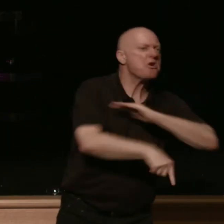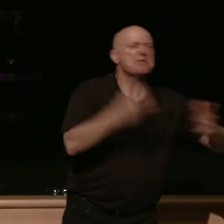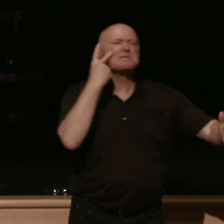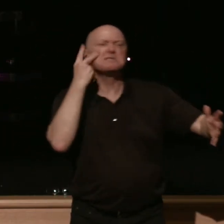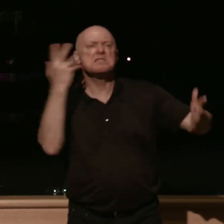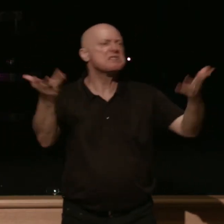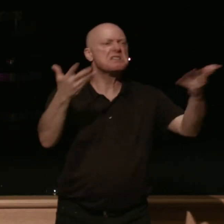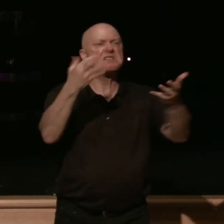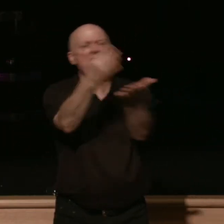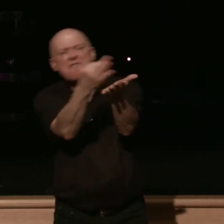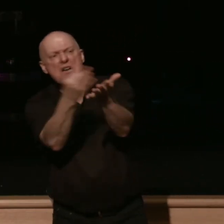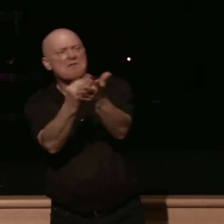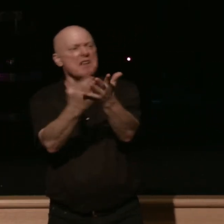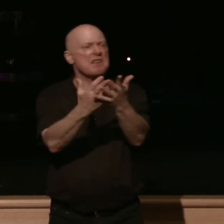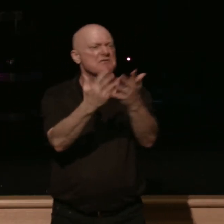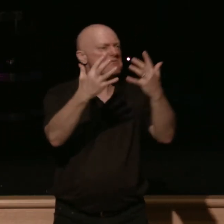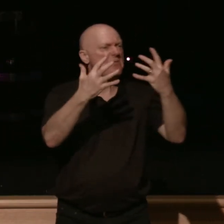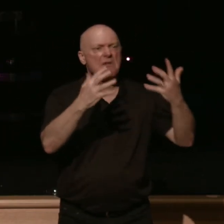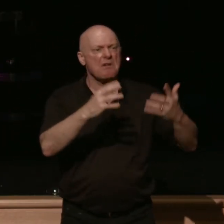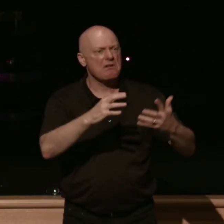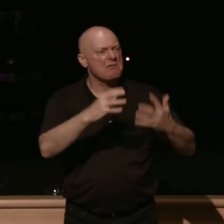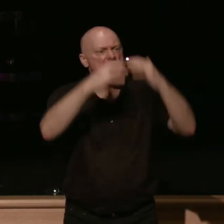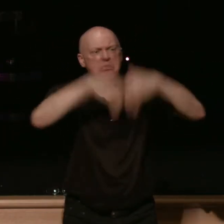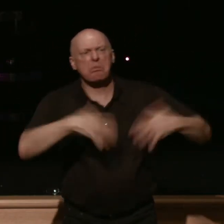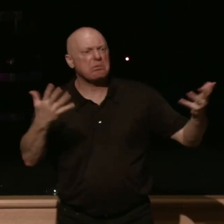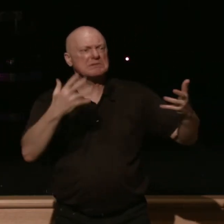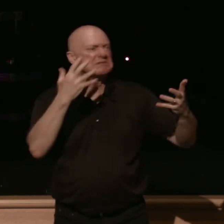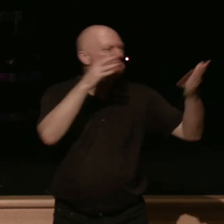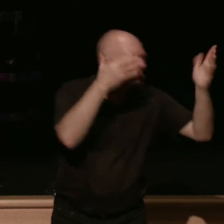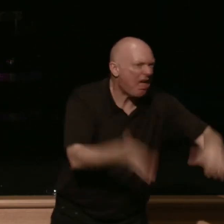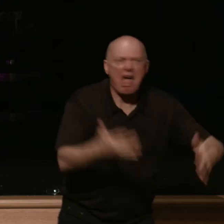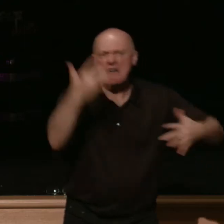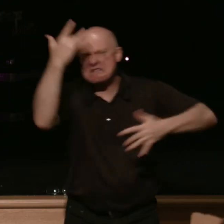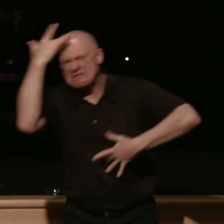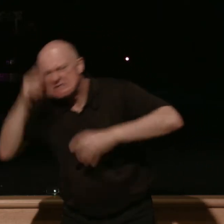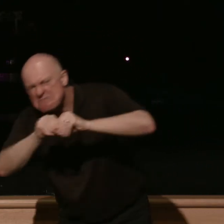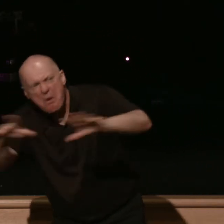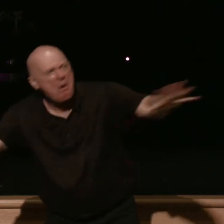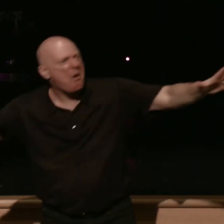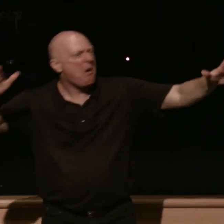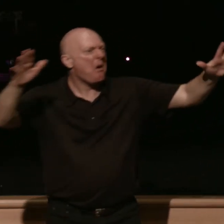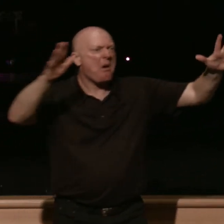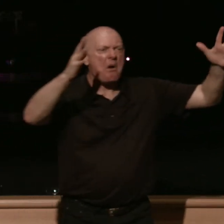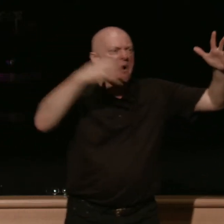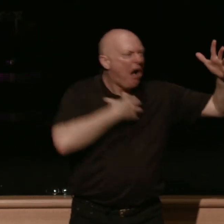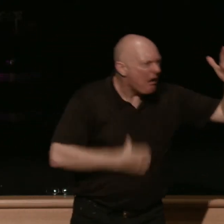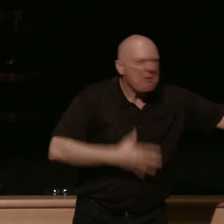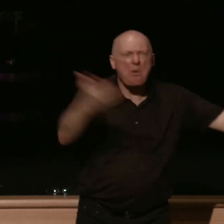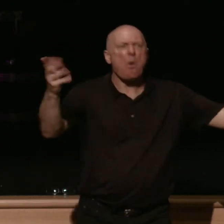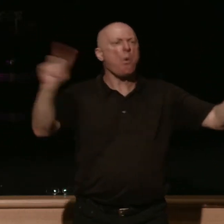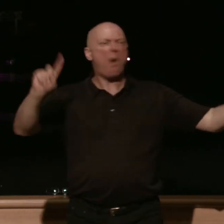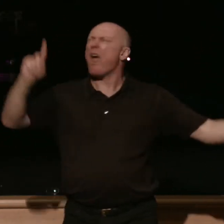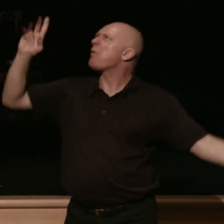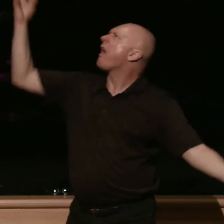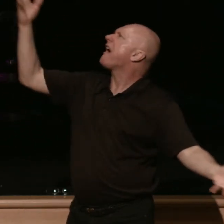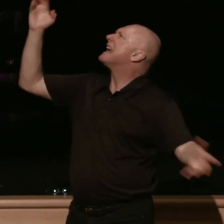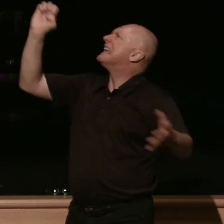financial instability we see death we see disease we see famine where's the god of justice look at all the evil around us